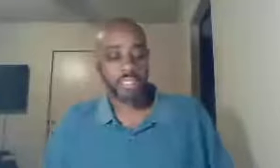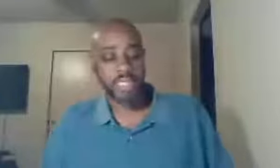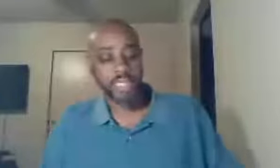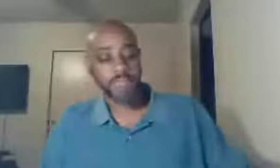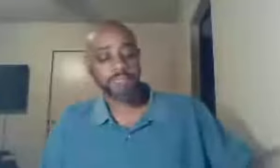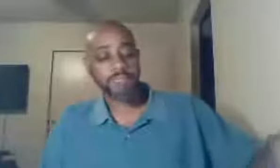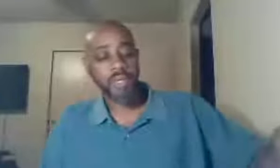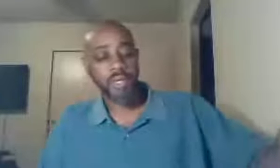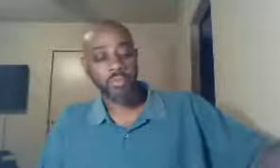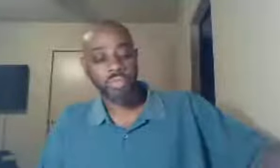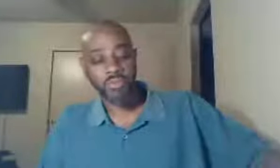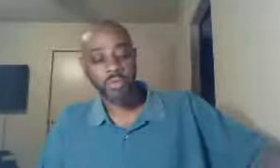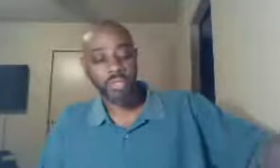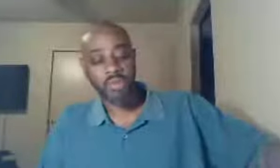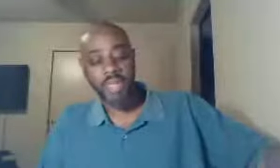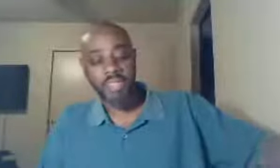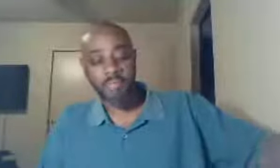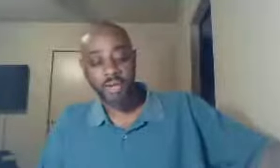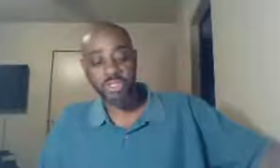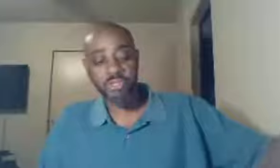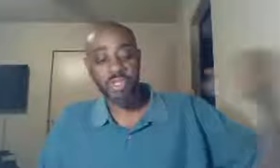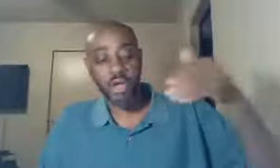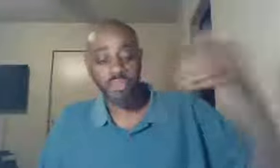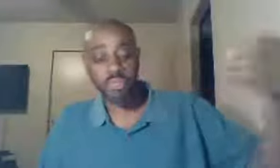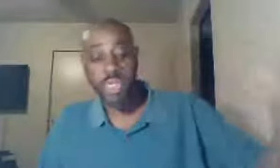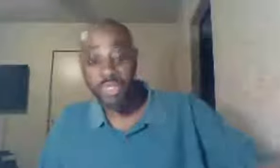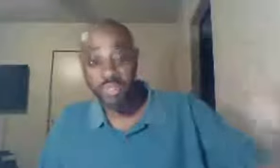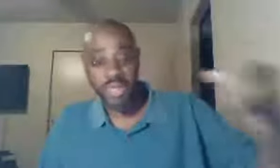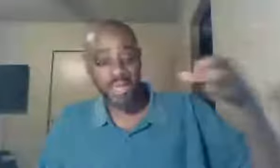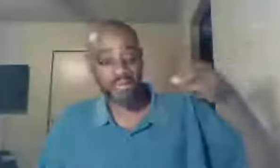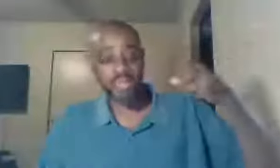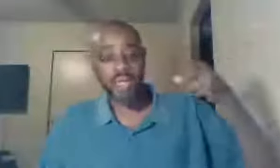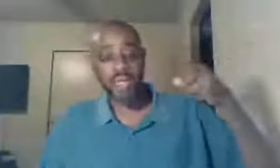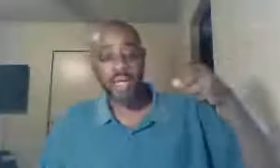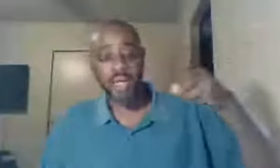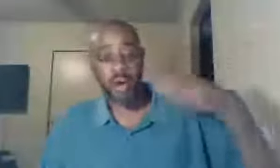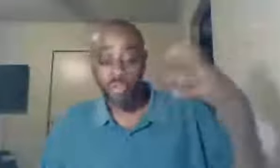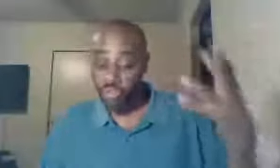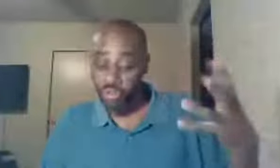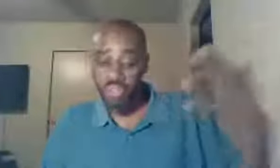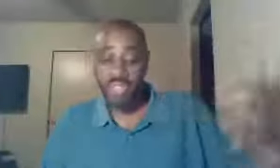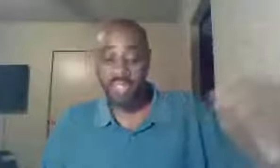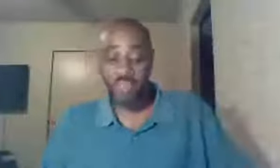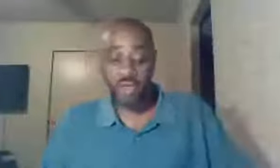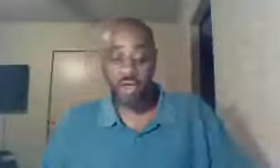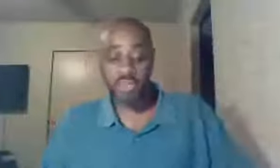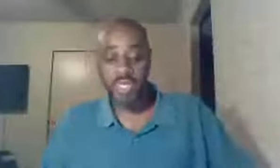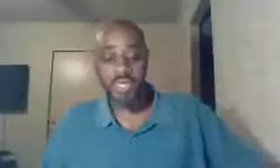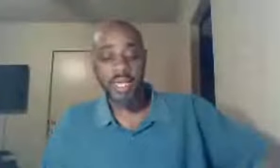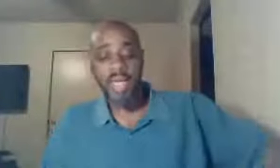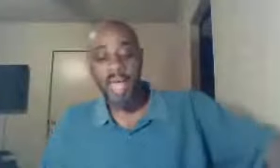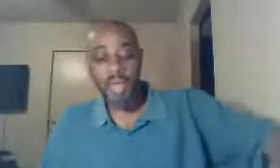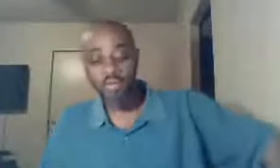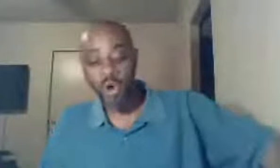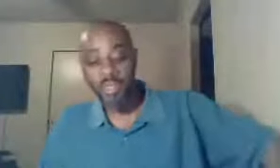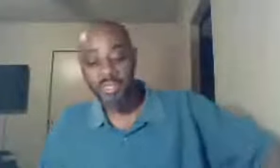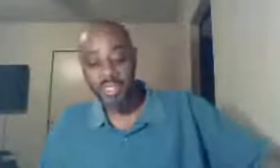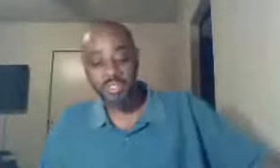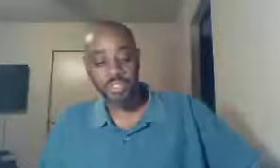city, was filled with, transient merchants, also Israelites, or Jews, as they were called then, and Roman citizens,